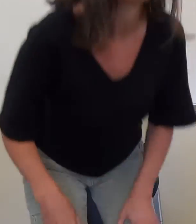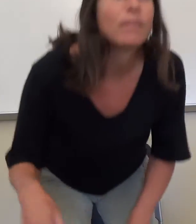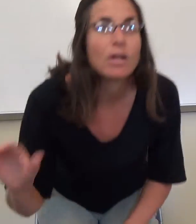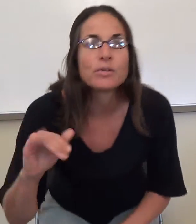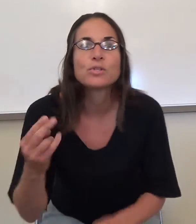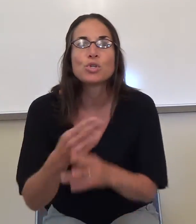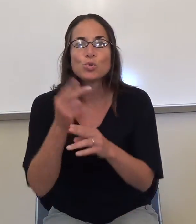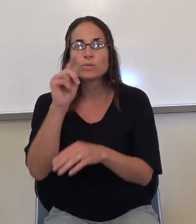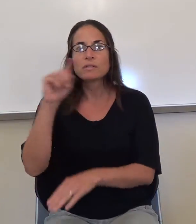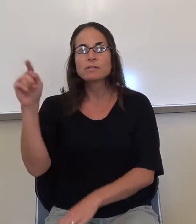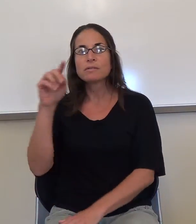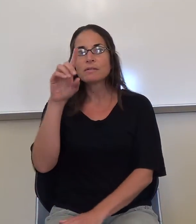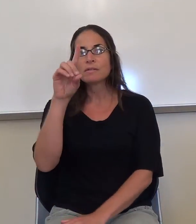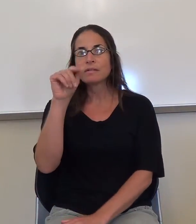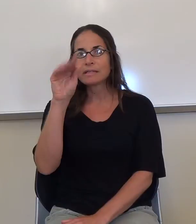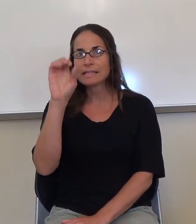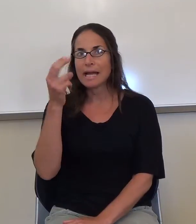What's vital capacity?